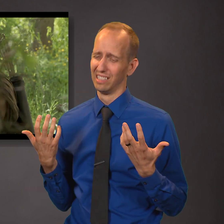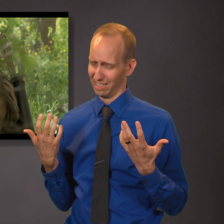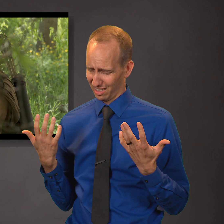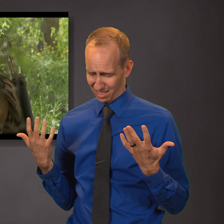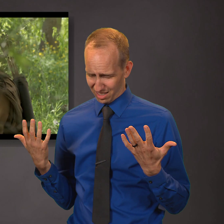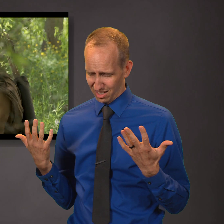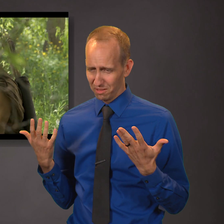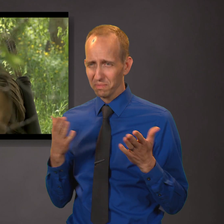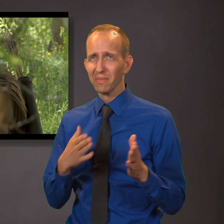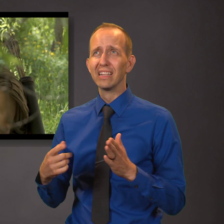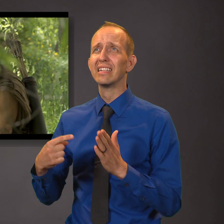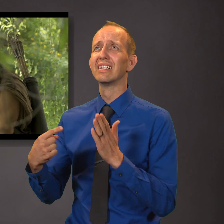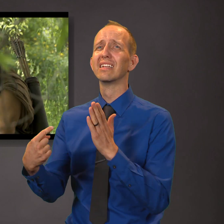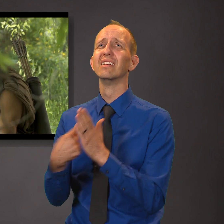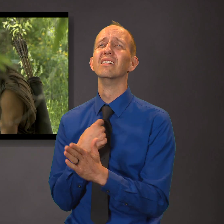they seek to take away my life.